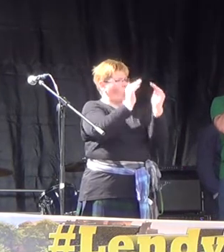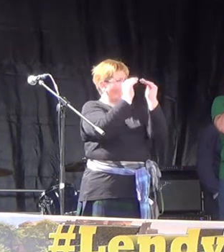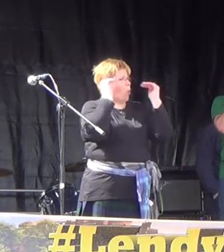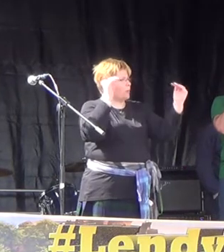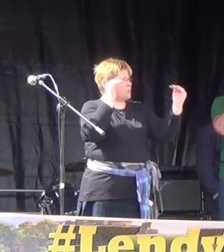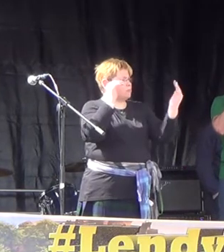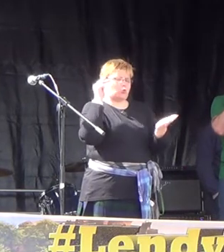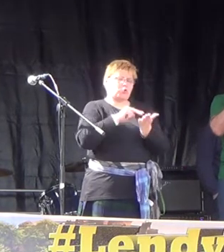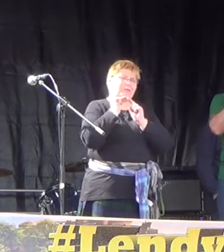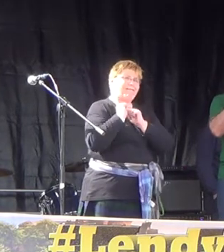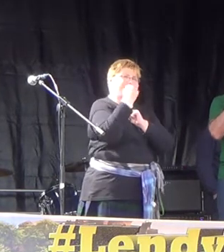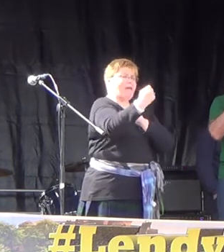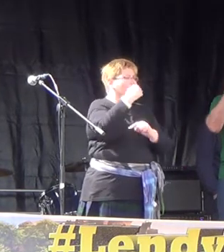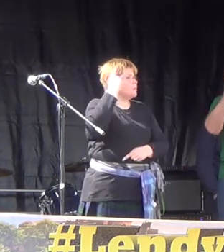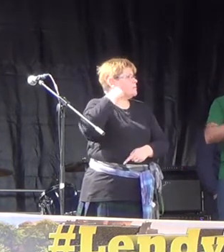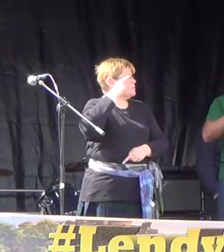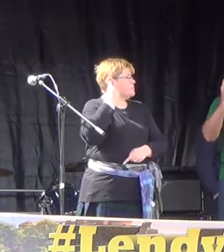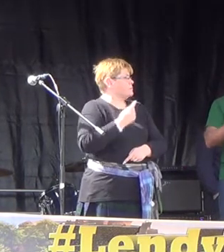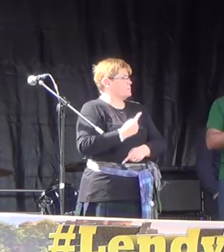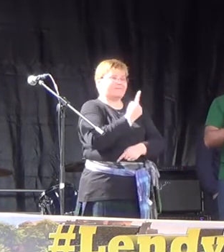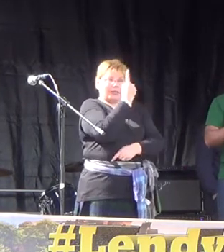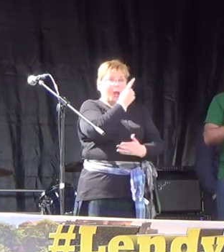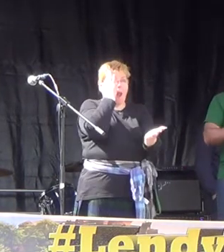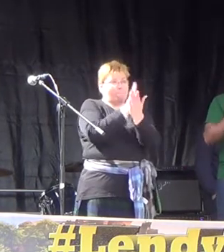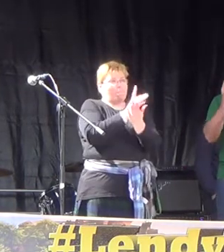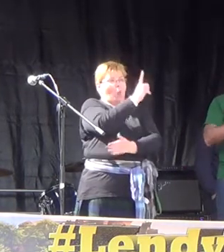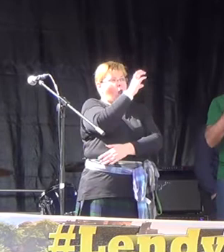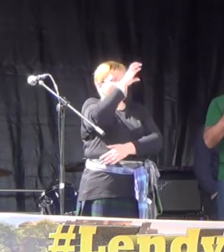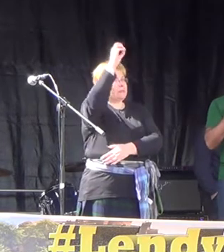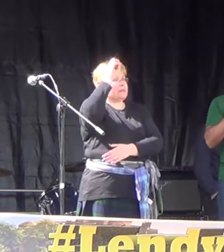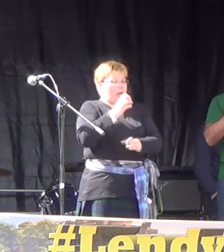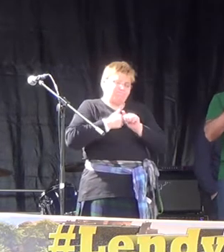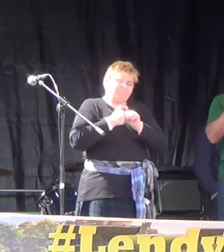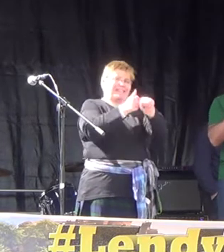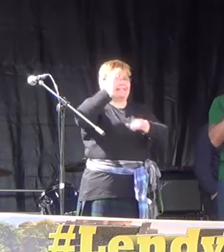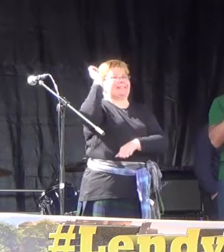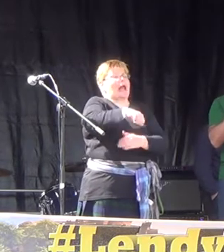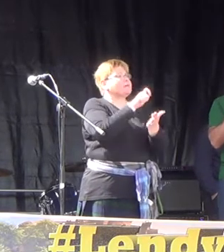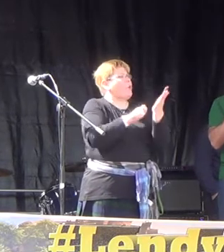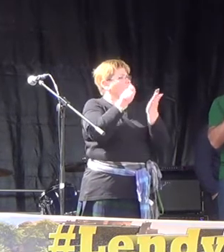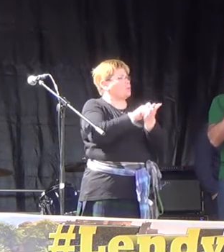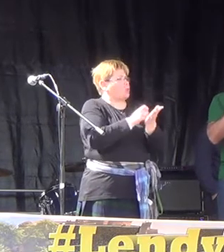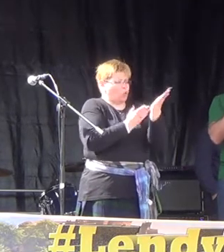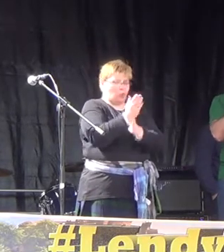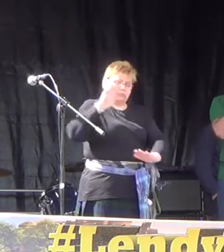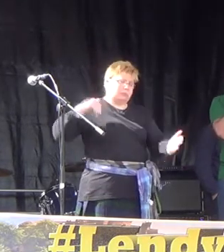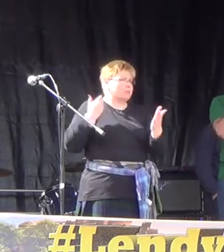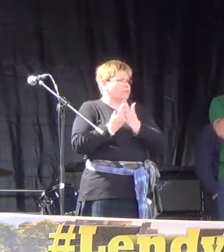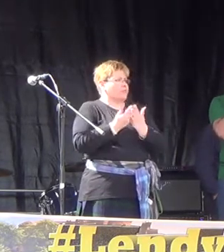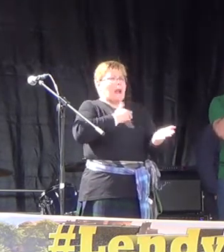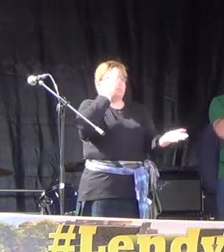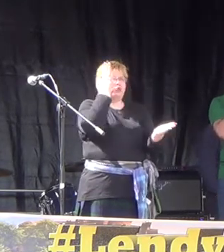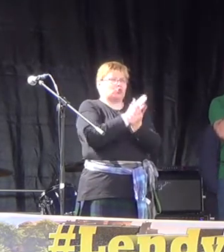stood against the establishment and he was 100% behind the yes vote during the referendum and I'm